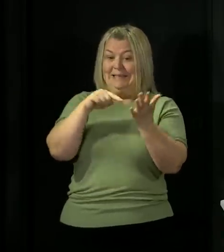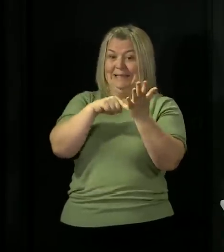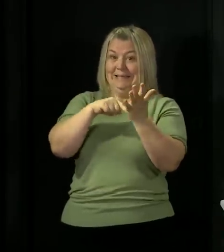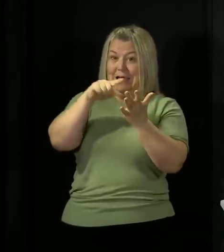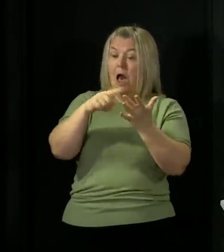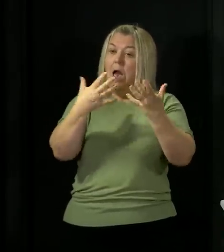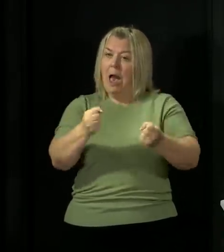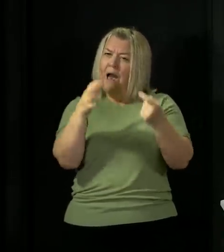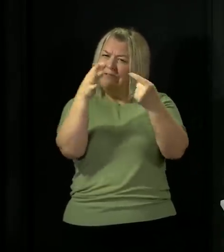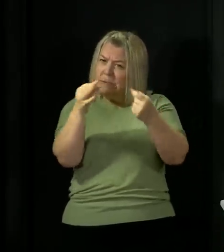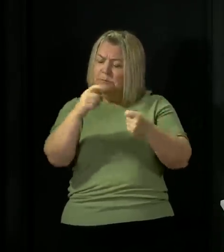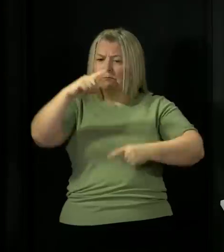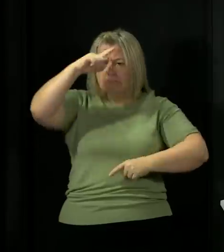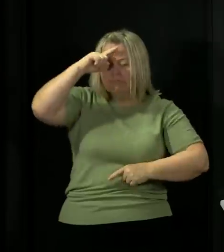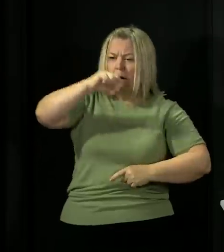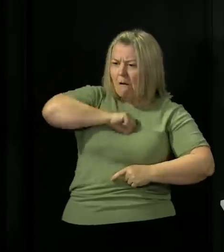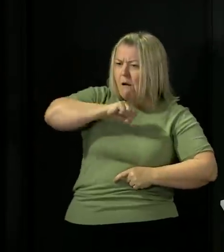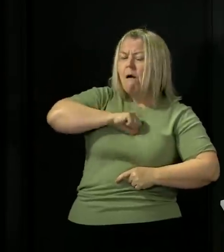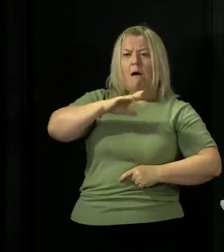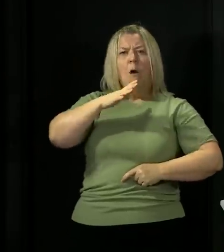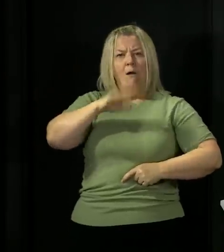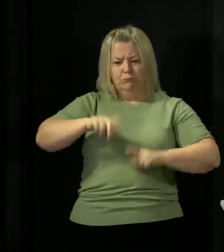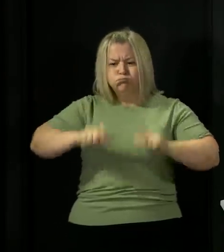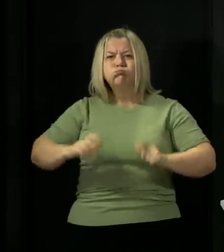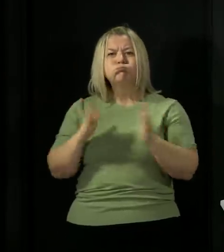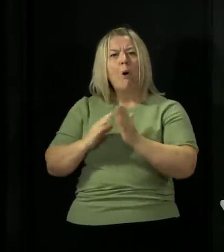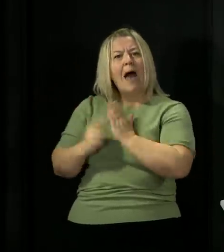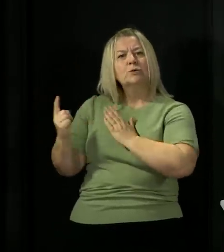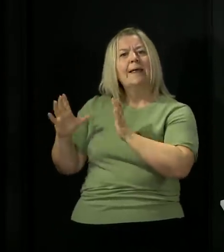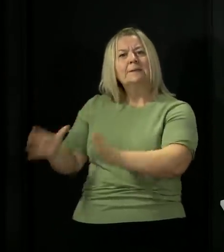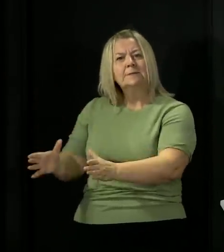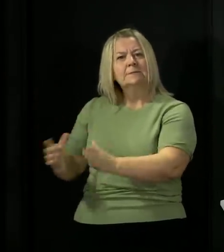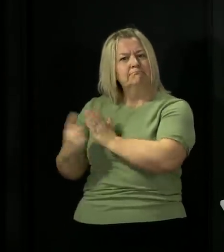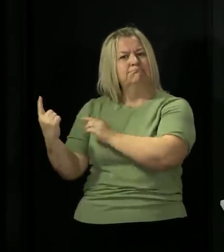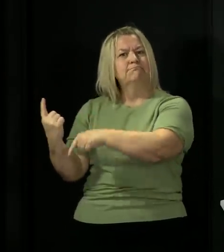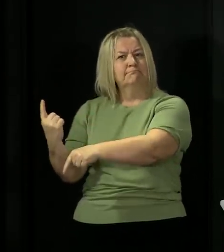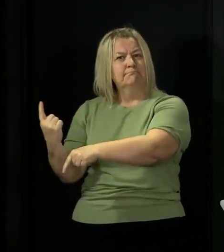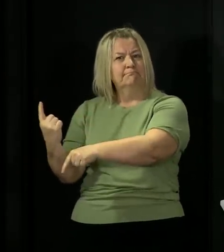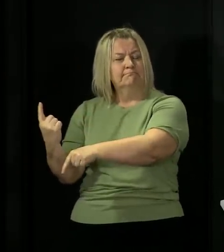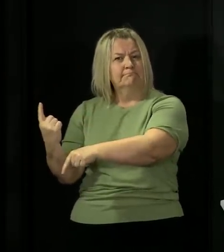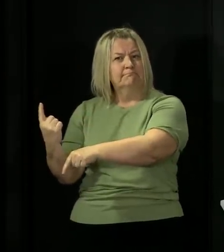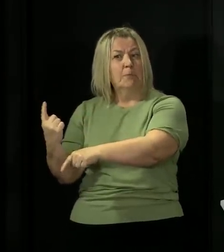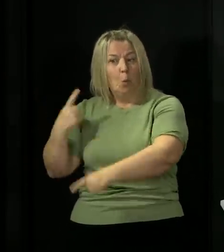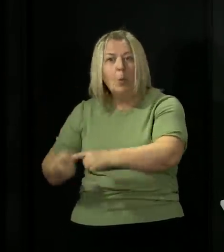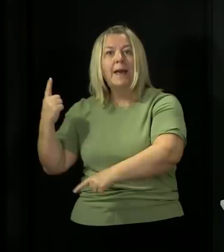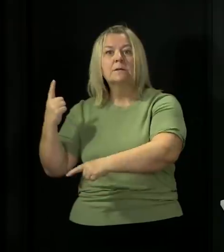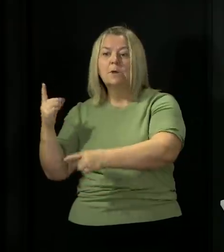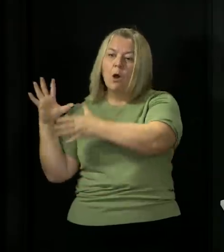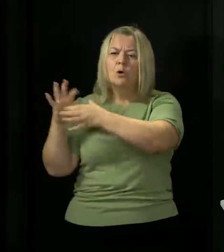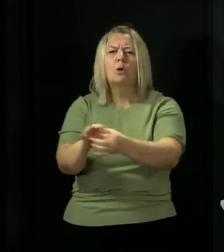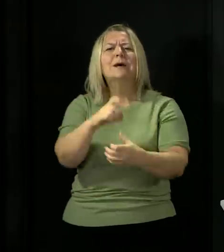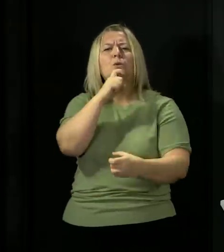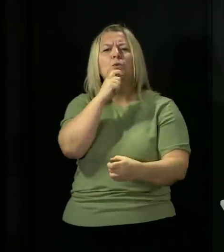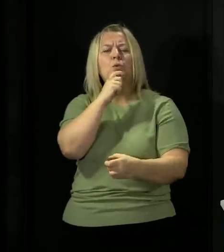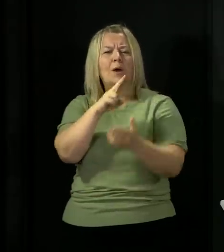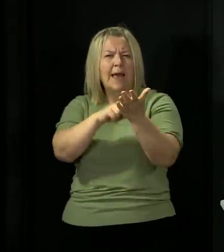COVID-19 immediately isolating themselves as everybody is meant to do right now quickly getting in touch with the NHS